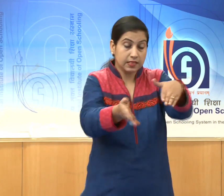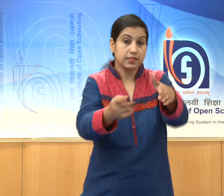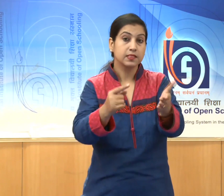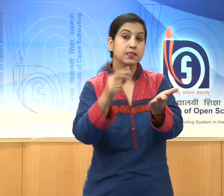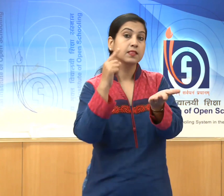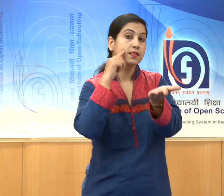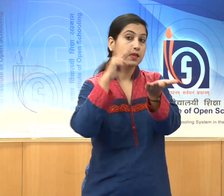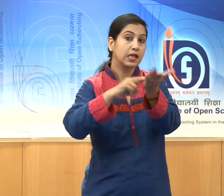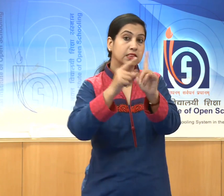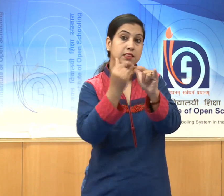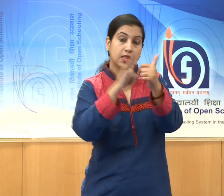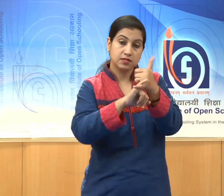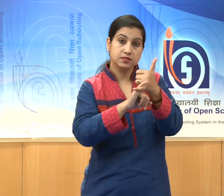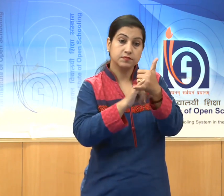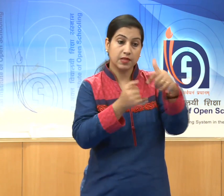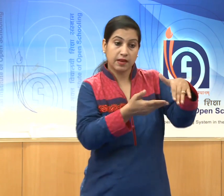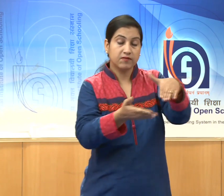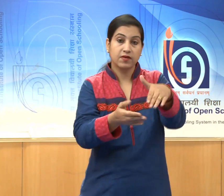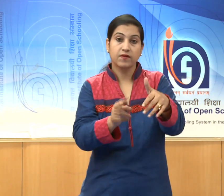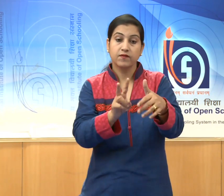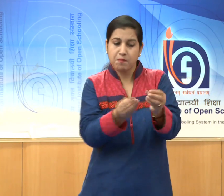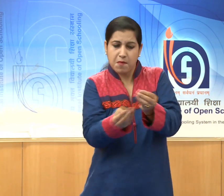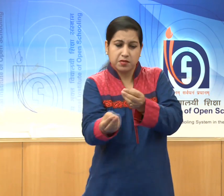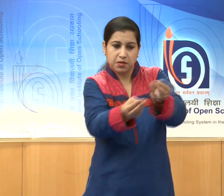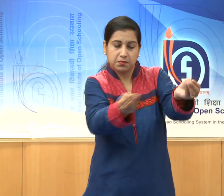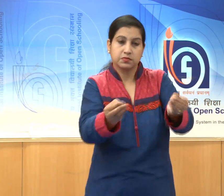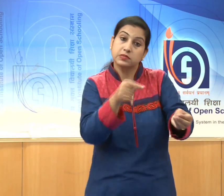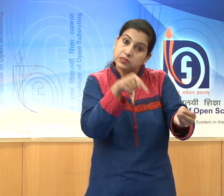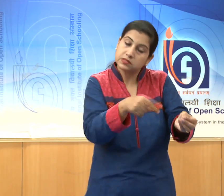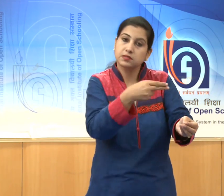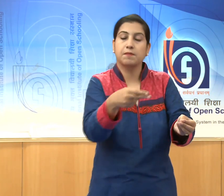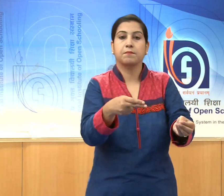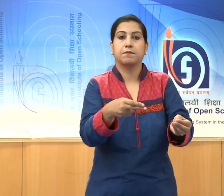and was named accordingly.